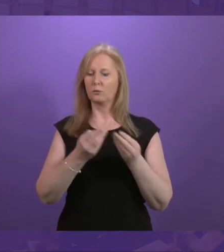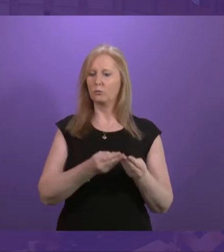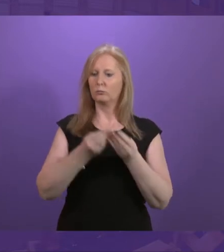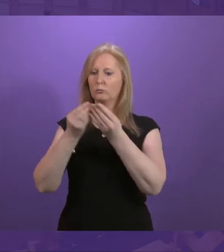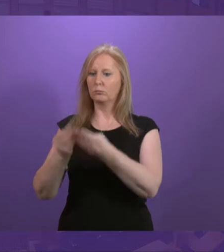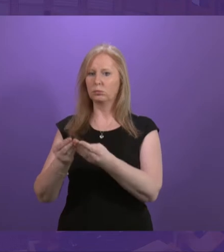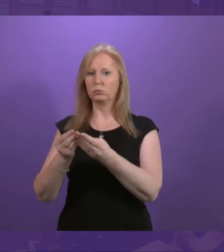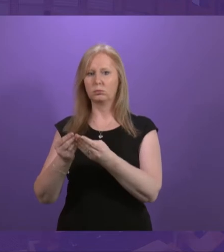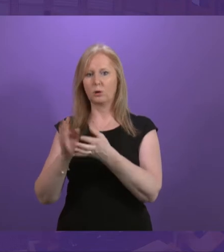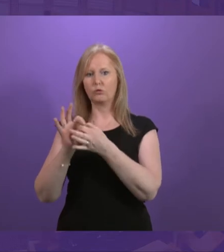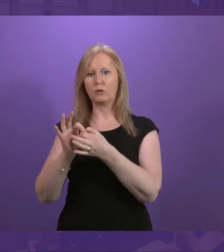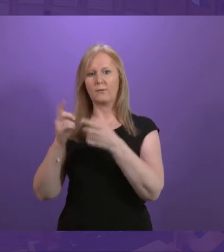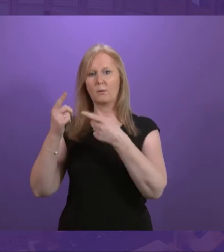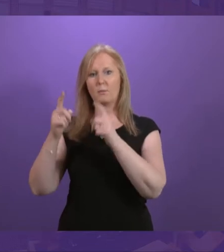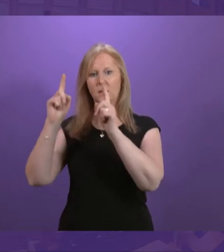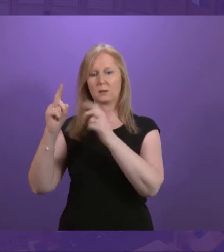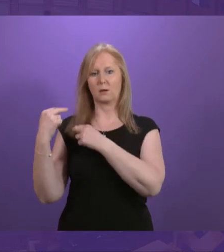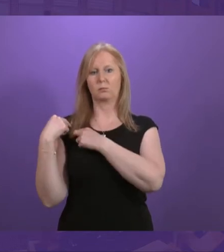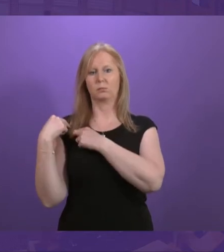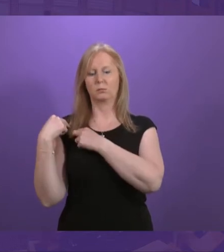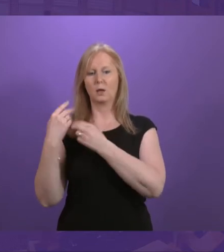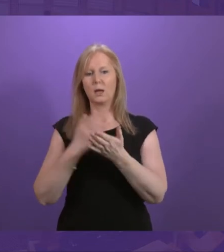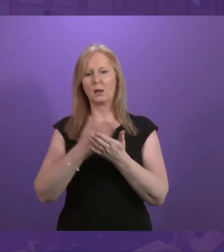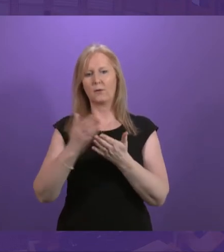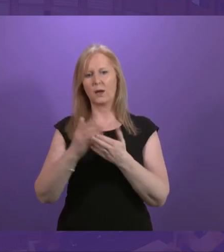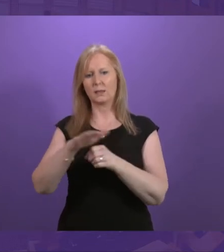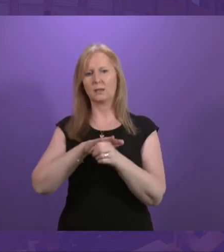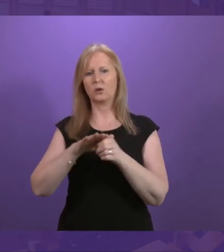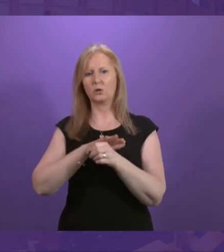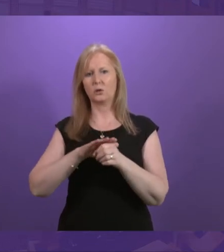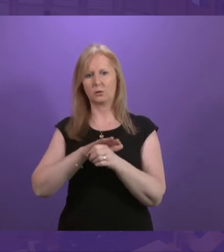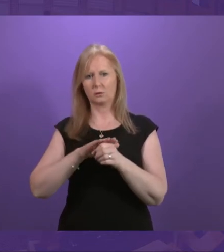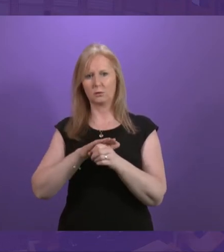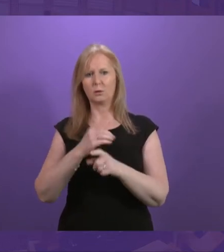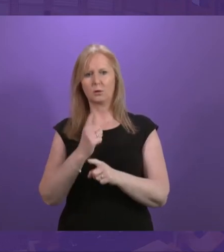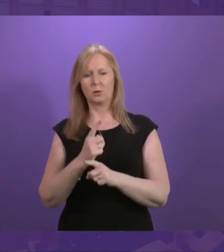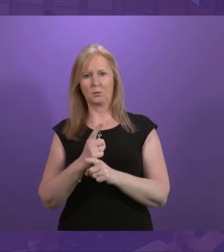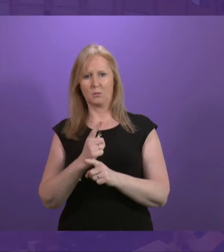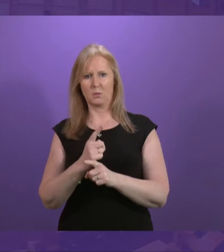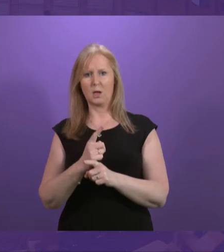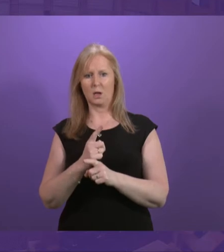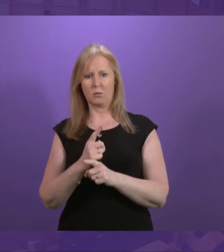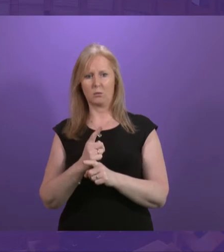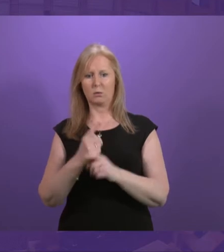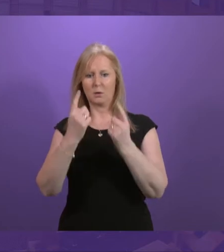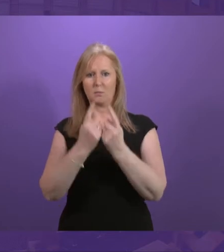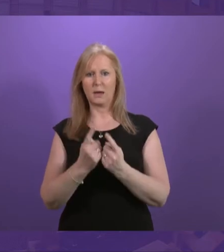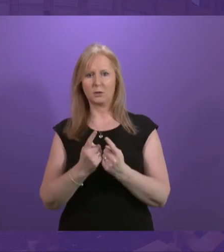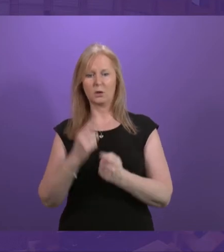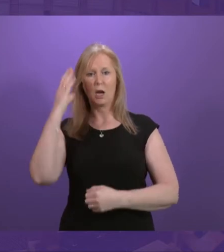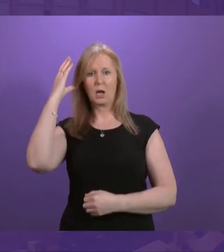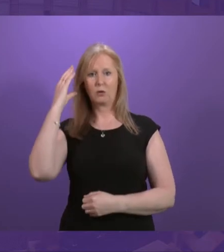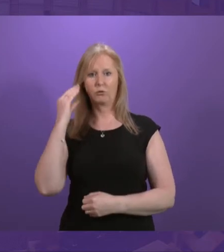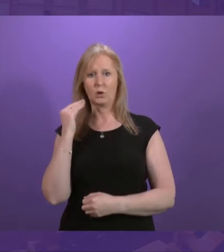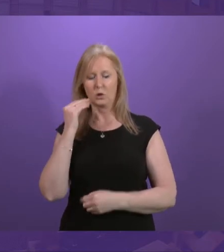relevant minister in charge, but clarify the position as to how matters stand with respect to, for example, hearing loss